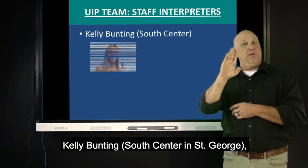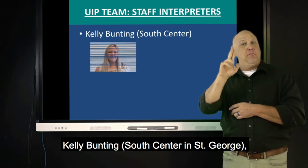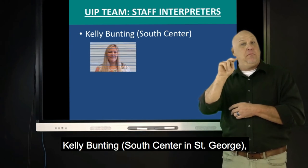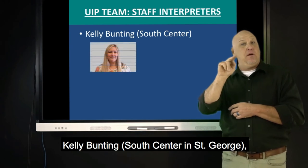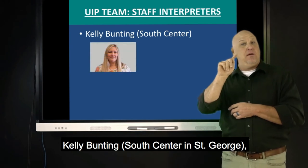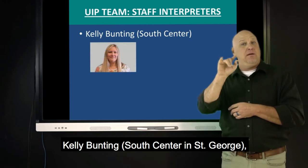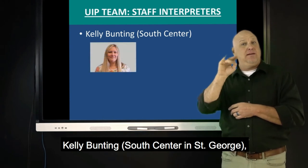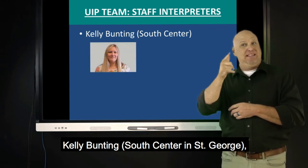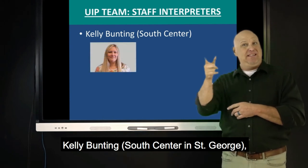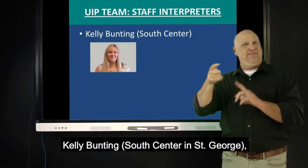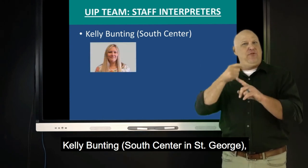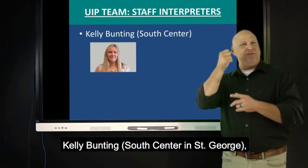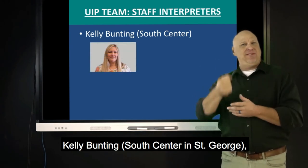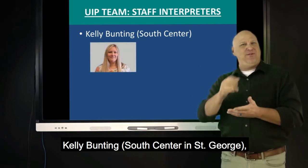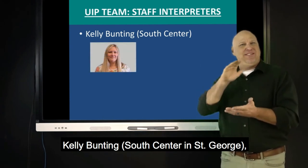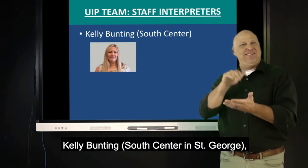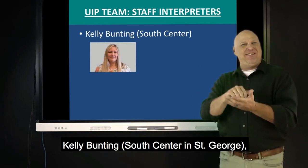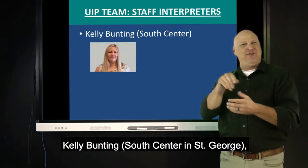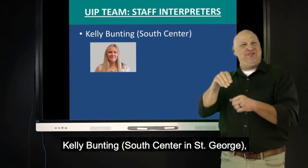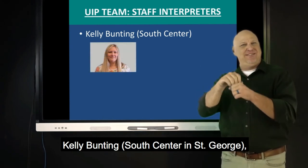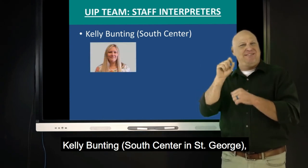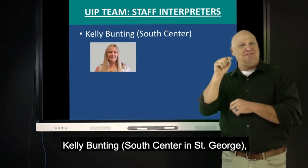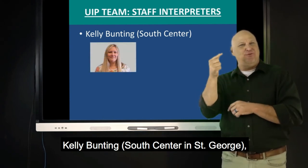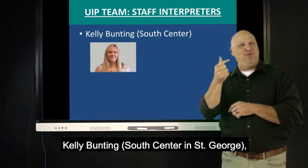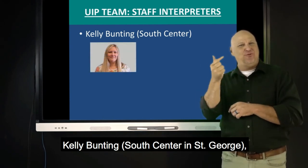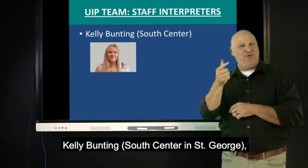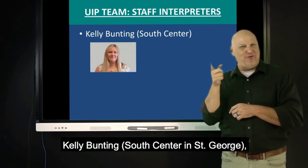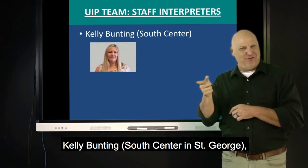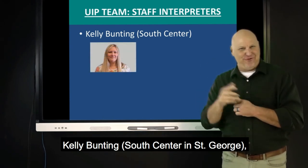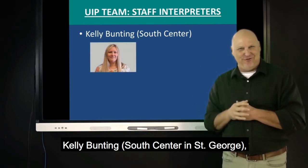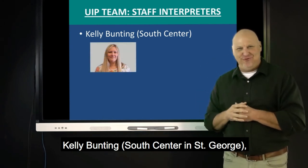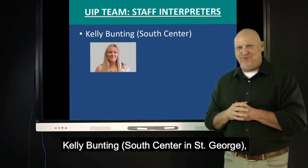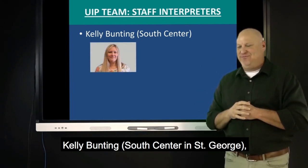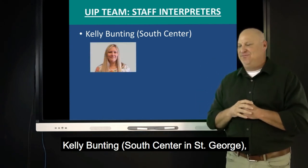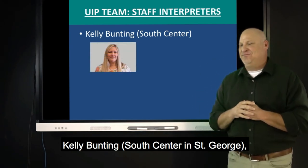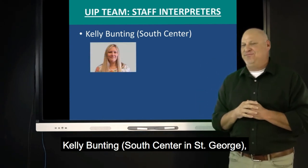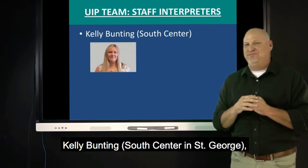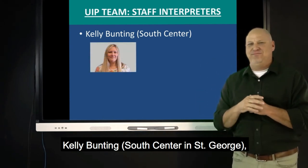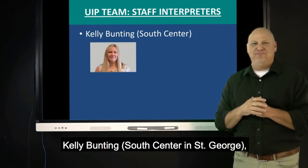We have Kelly Bunting from our Southern Center down in St. George.